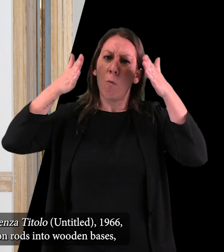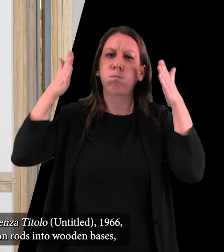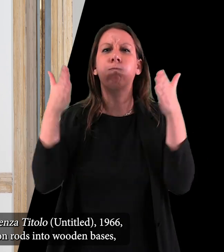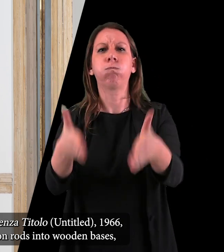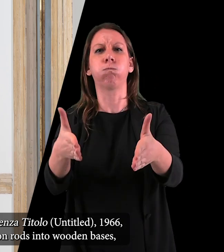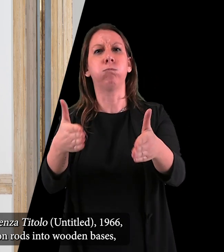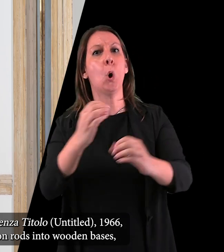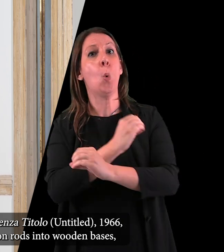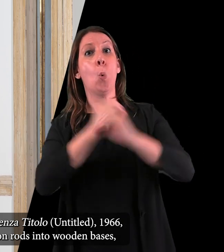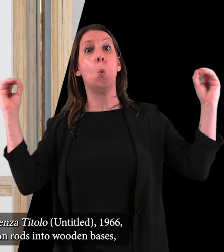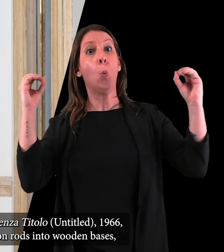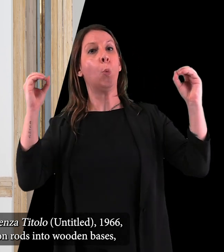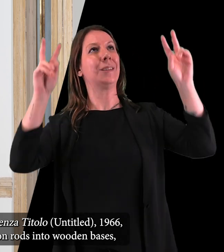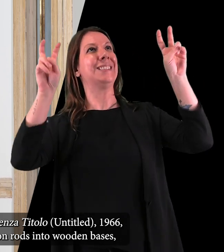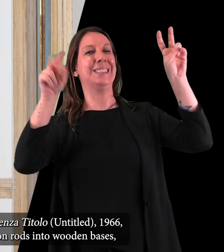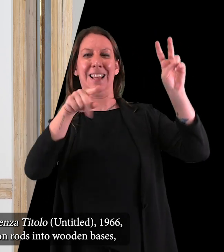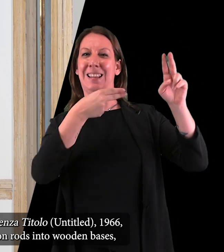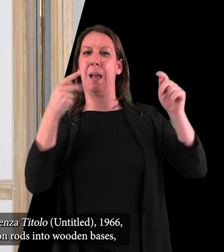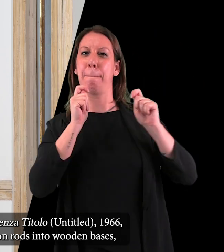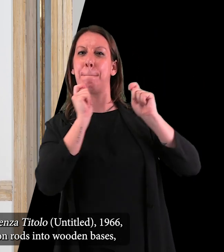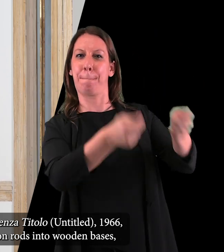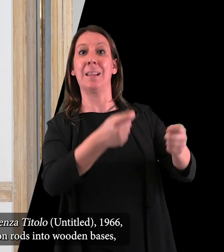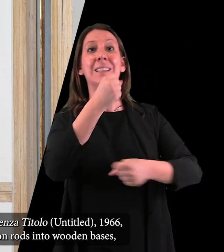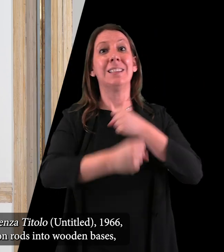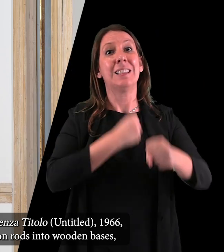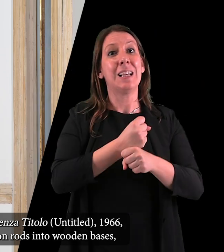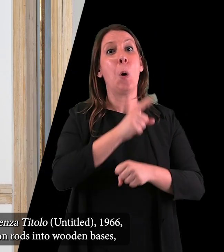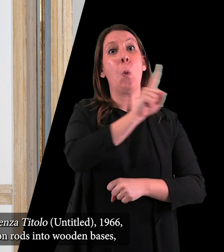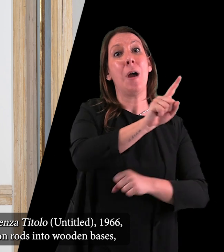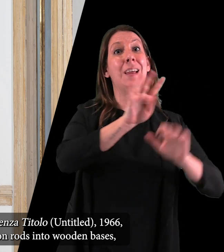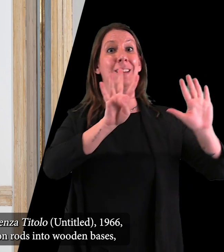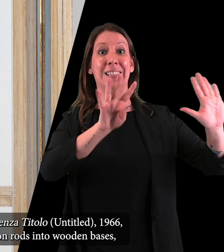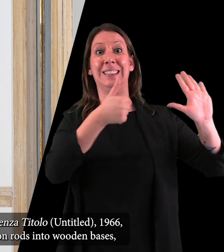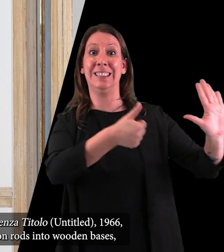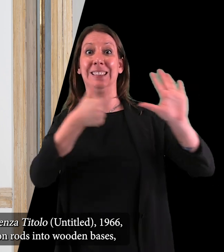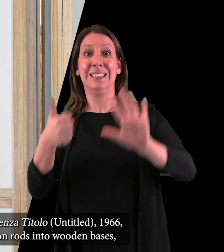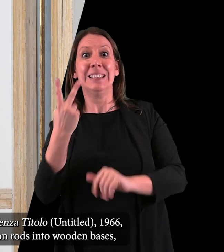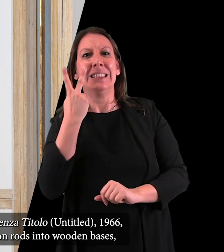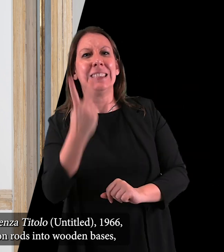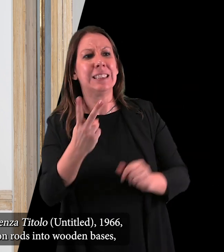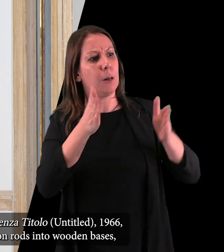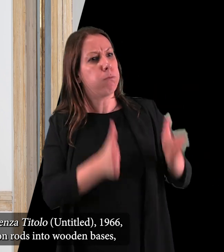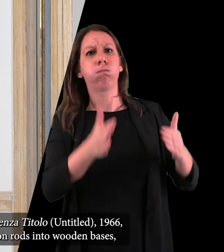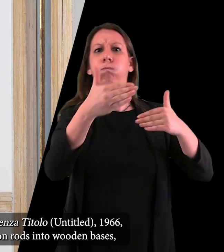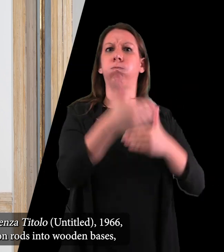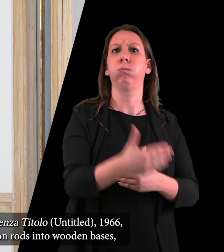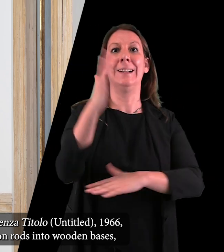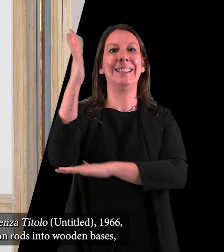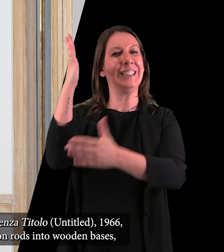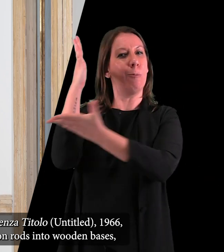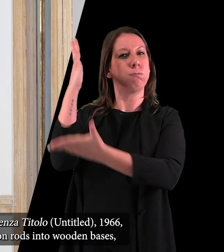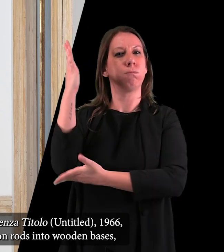To make the work Senza Titolo, Untitled, 1966 Anselmo